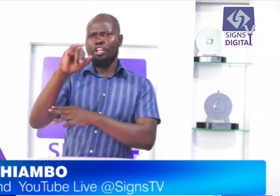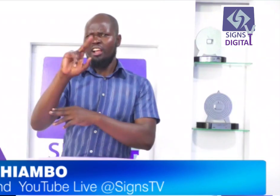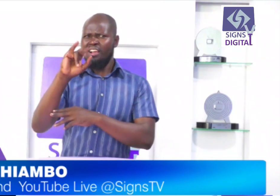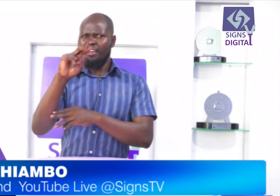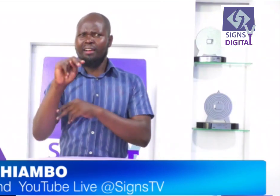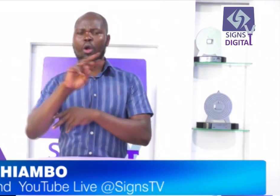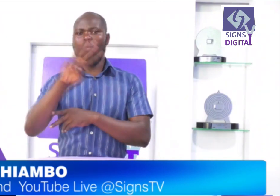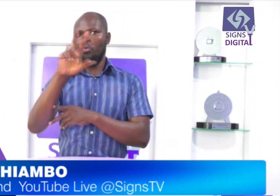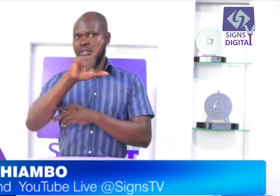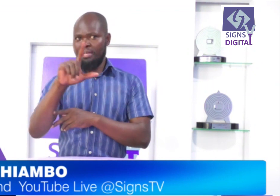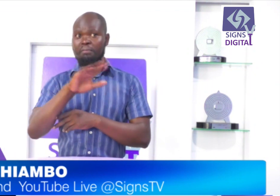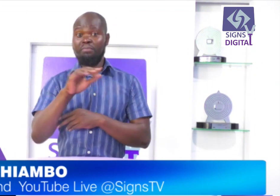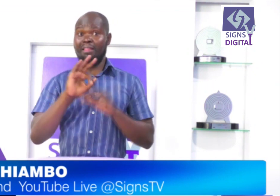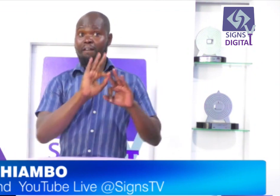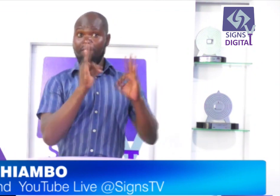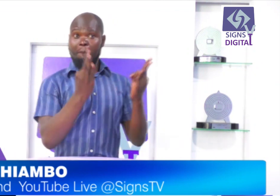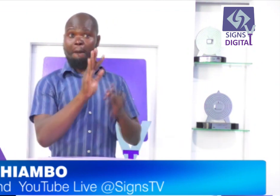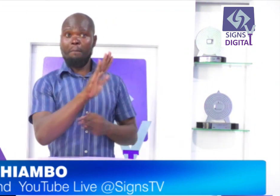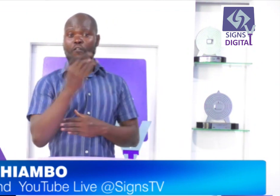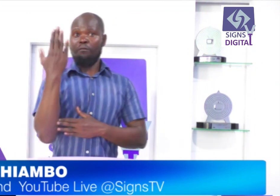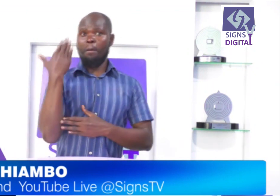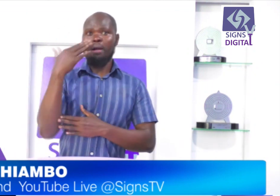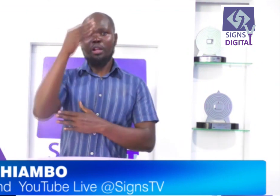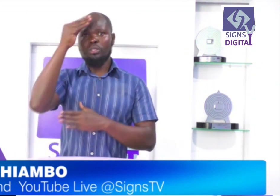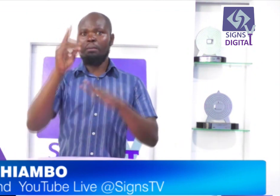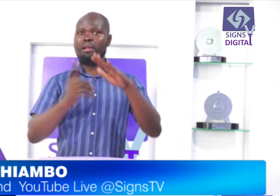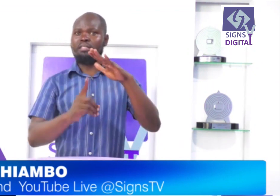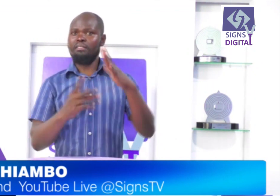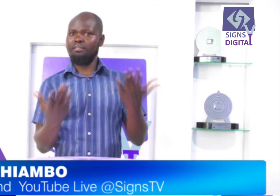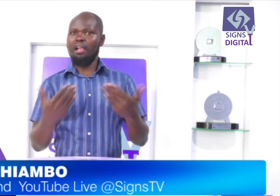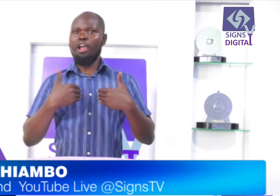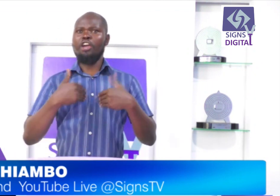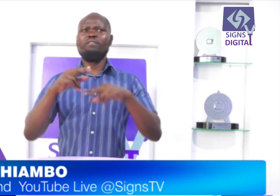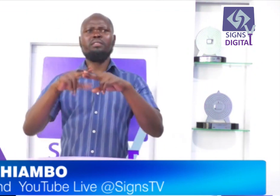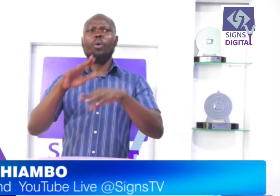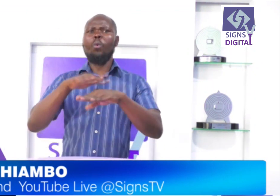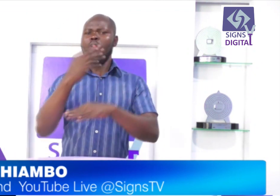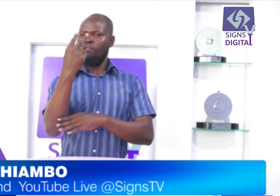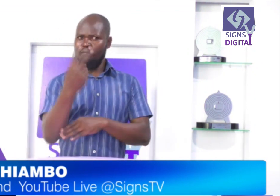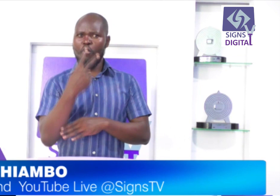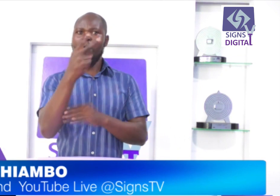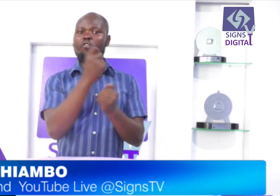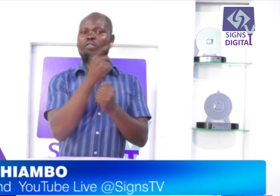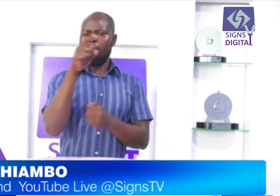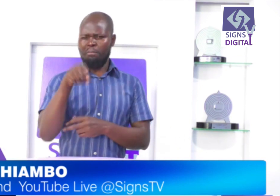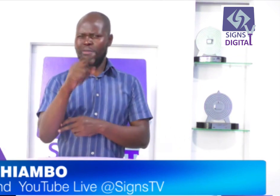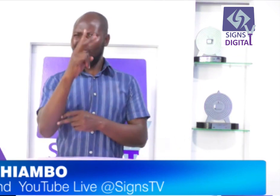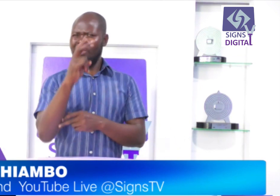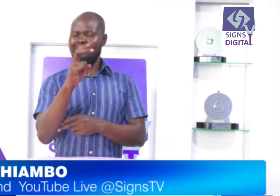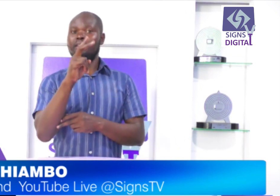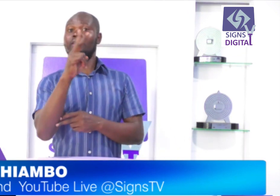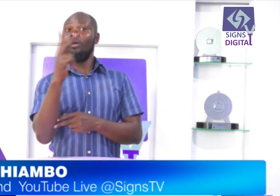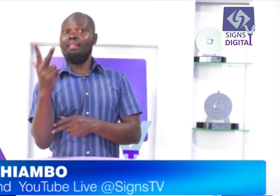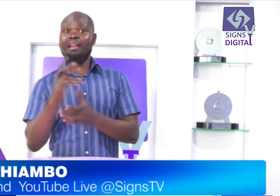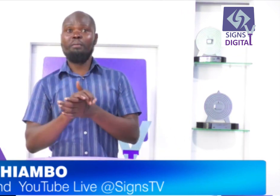Magoha's requiem mass is being held at the Consolata Shrine in Westland. The family of former Education